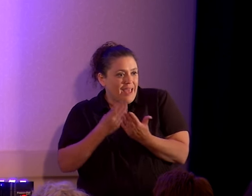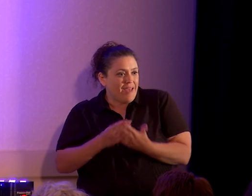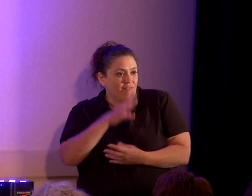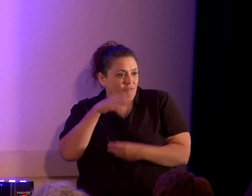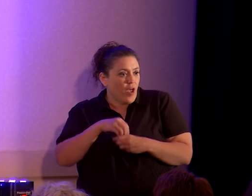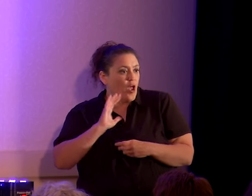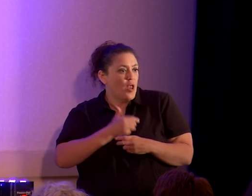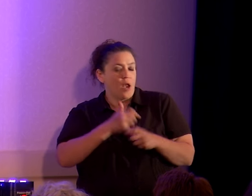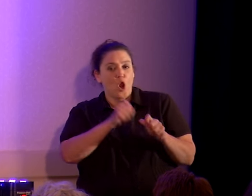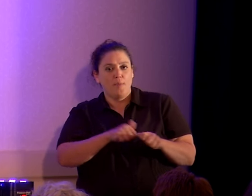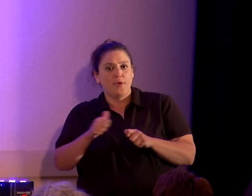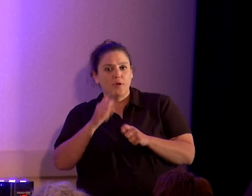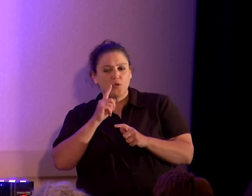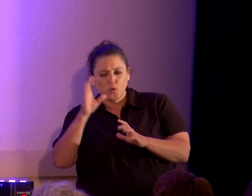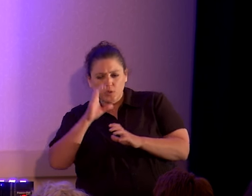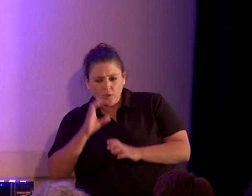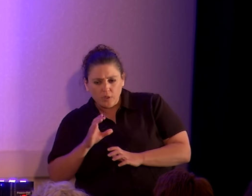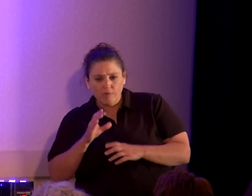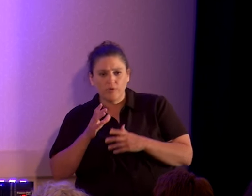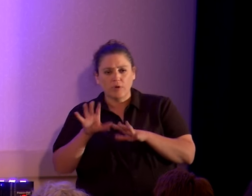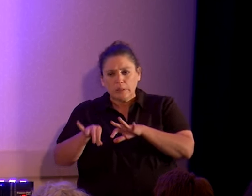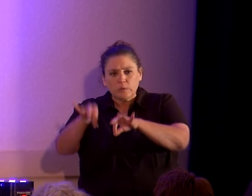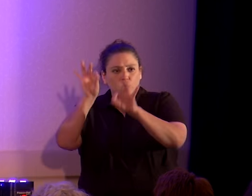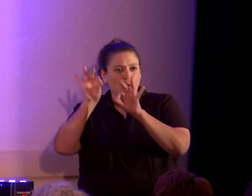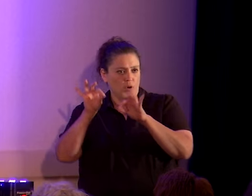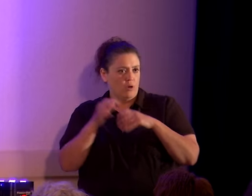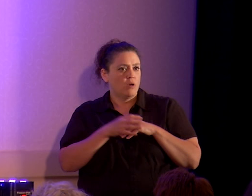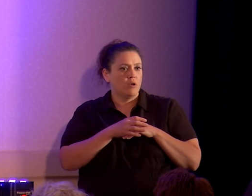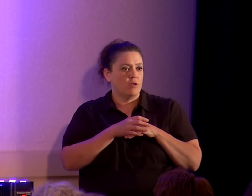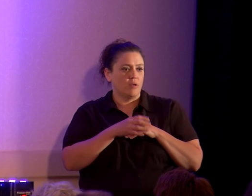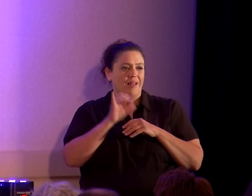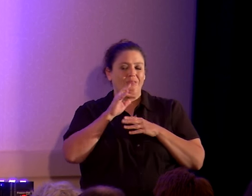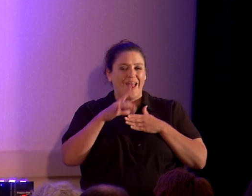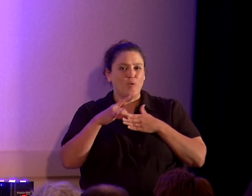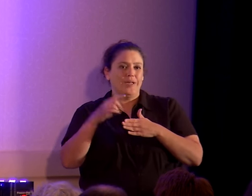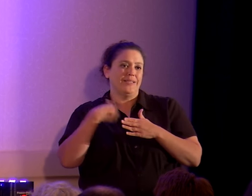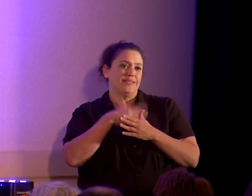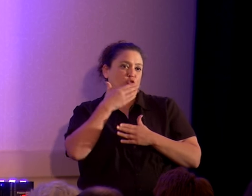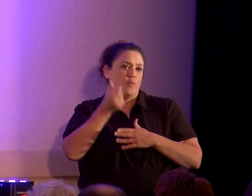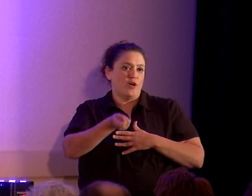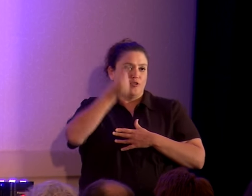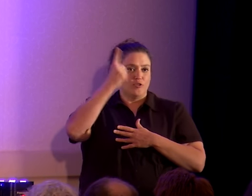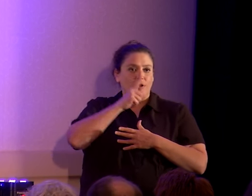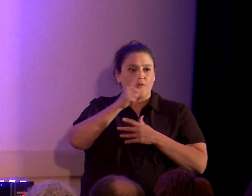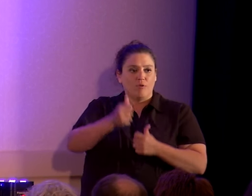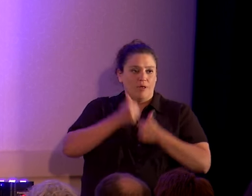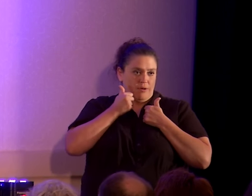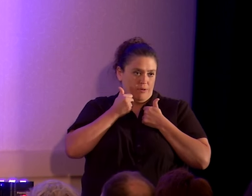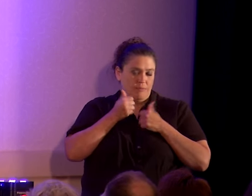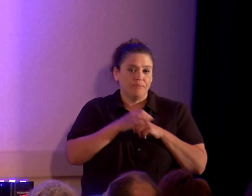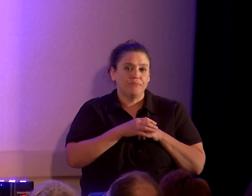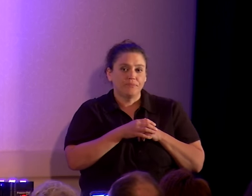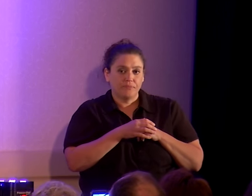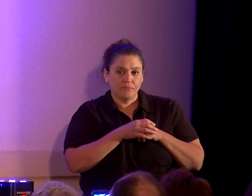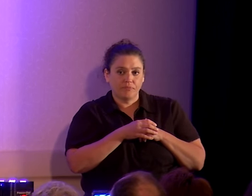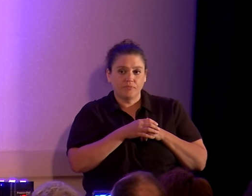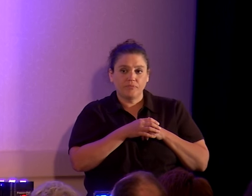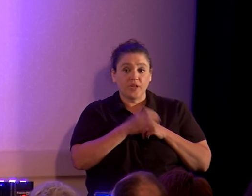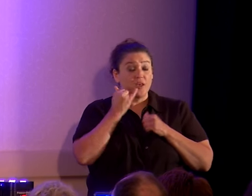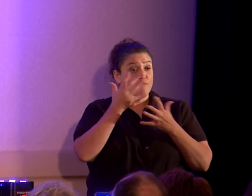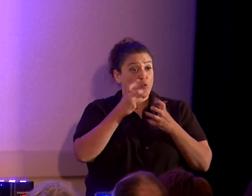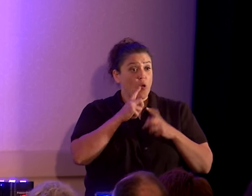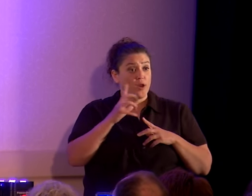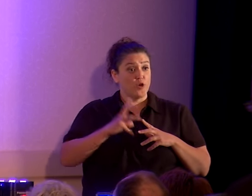explore, or explore and then discover, that gets us to a better understanding of reality. If you want to do formal public